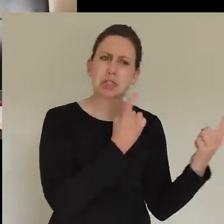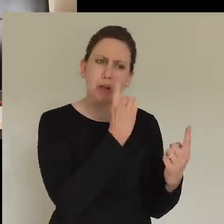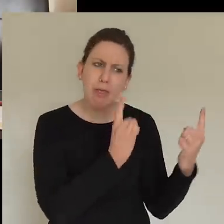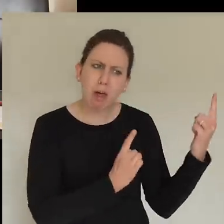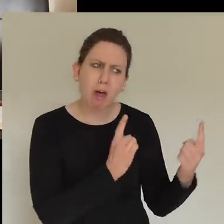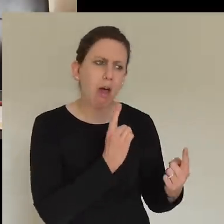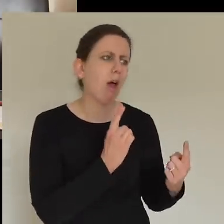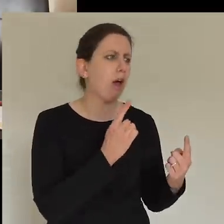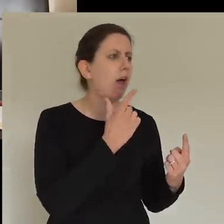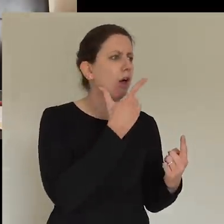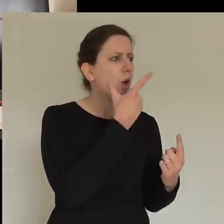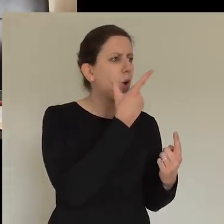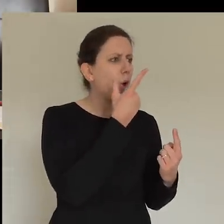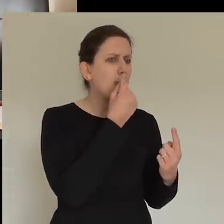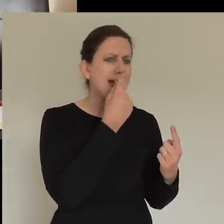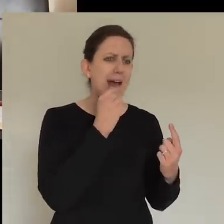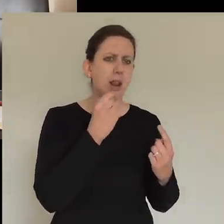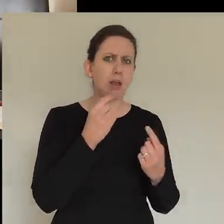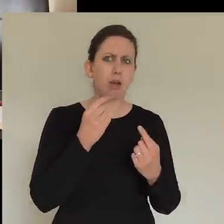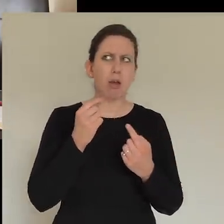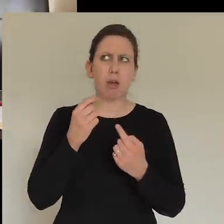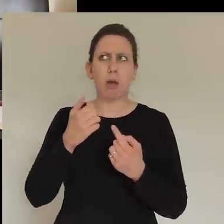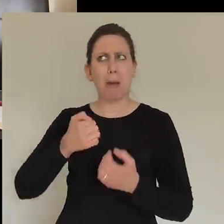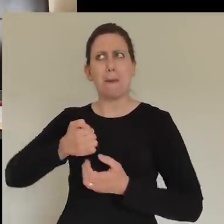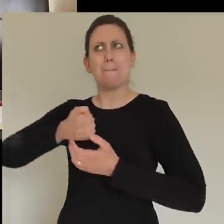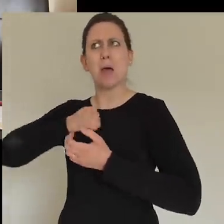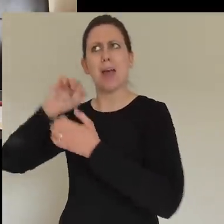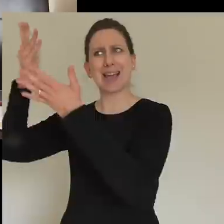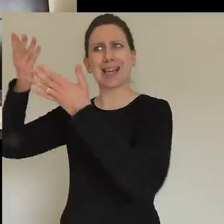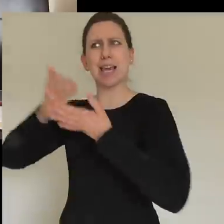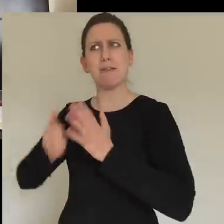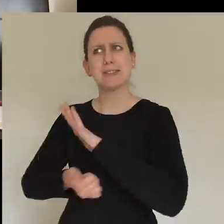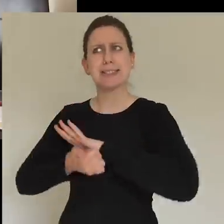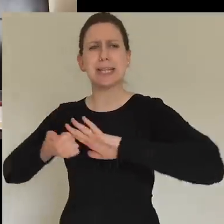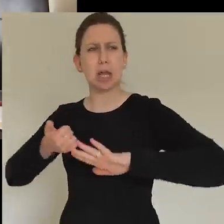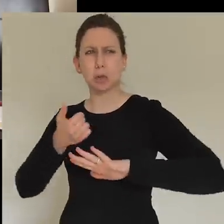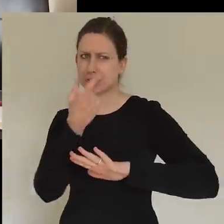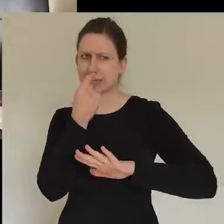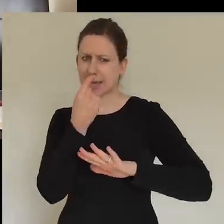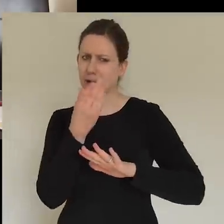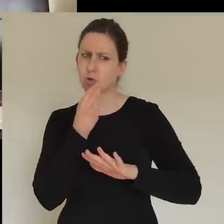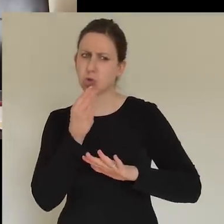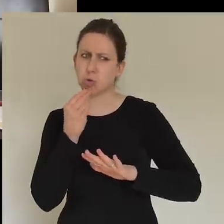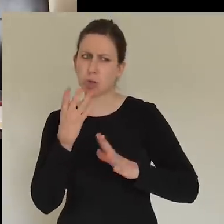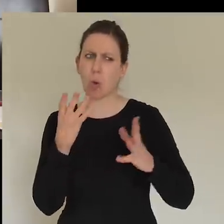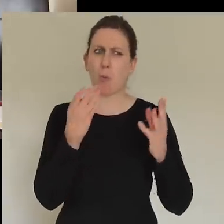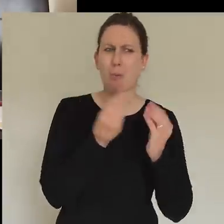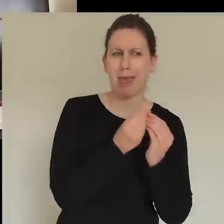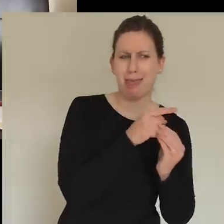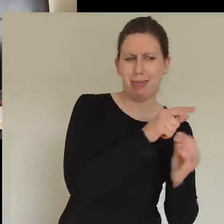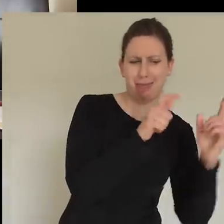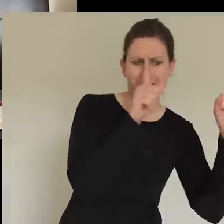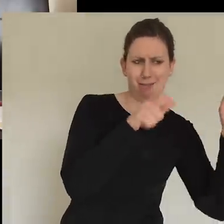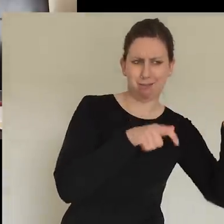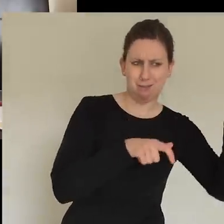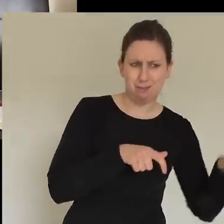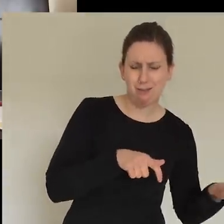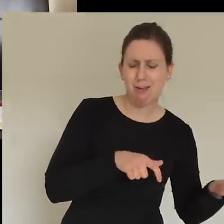alongside one another? Are there things that that we've squashed in order for other things to be released in other people? Like, what is God saying